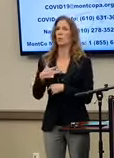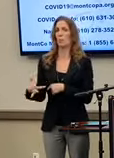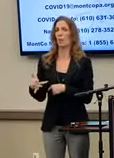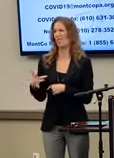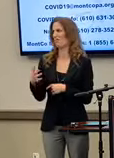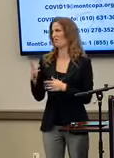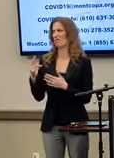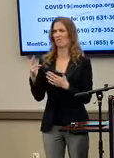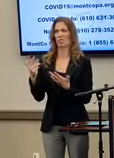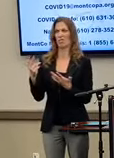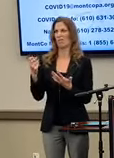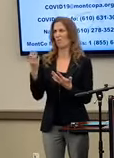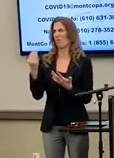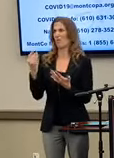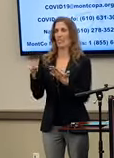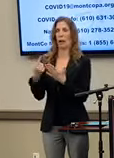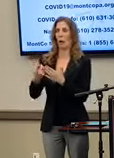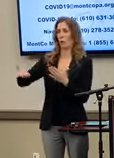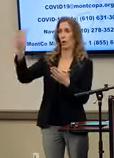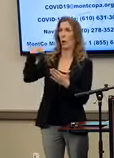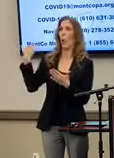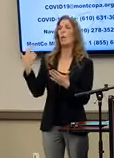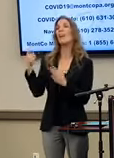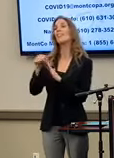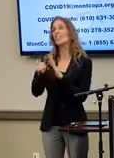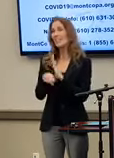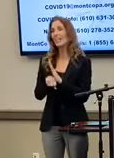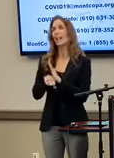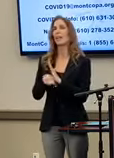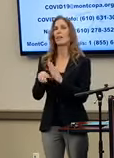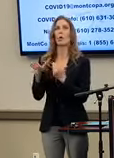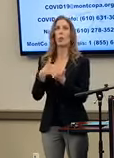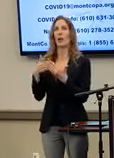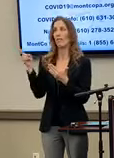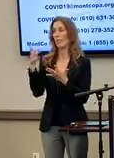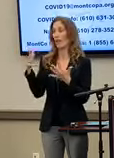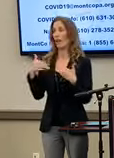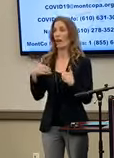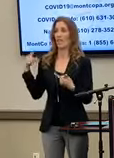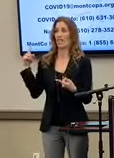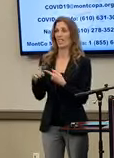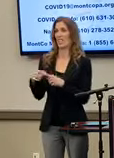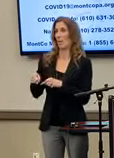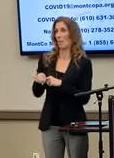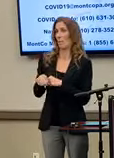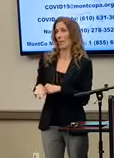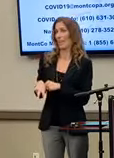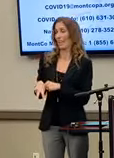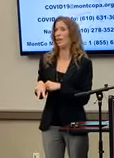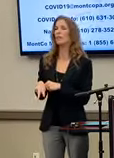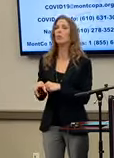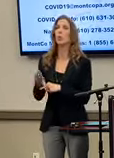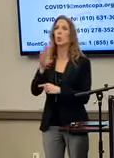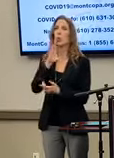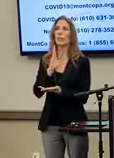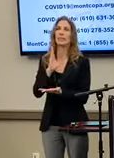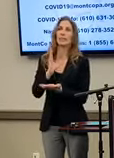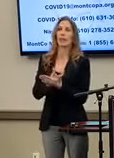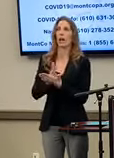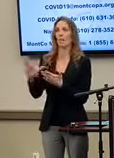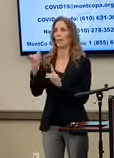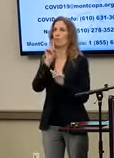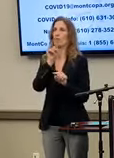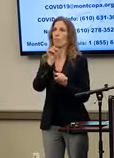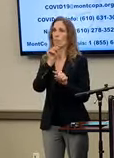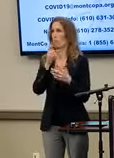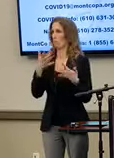a half hours ago, 14 hours ago, is when the state, whatever they have up until midnight, that's when they cut off their reporting.